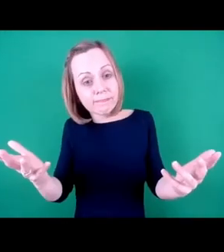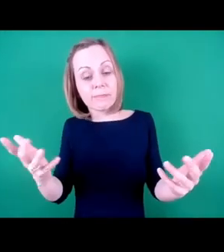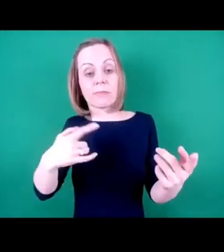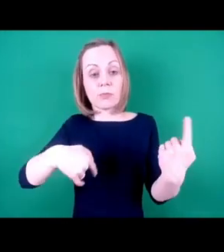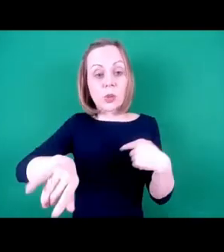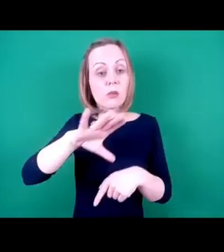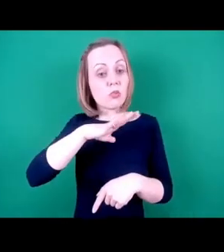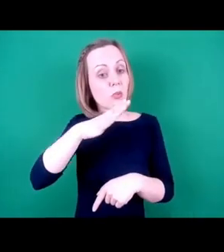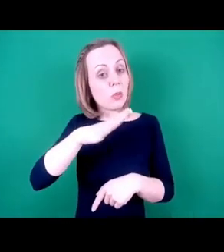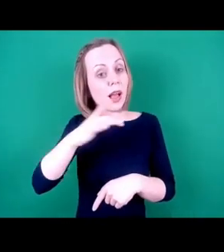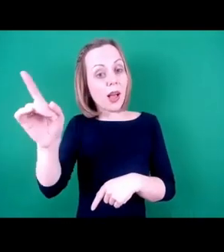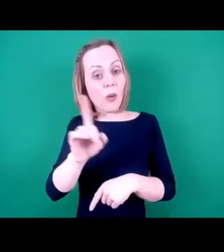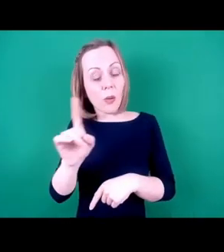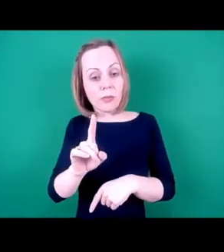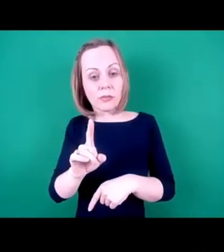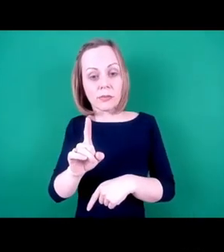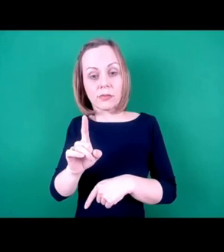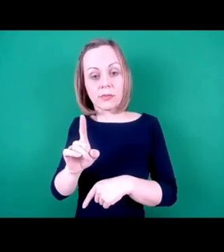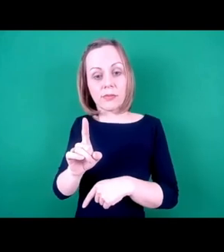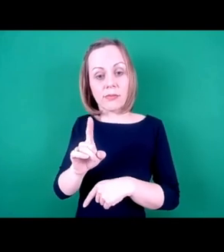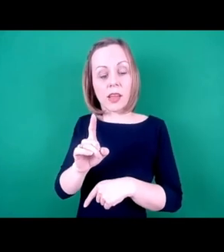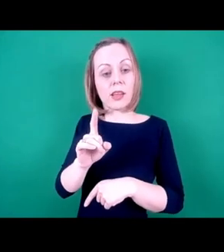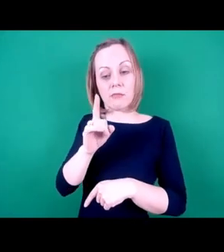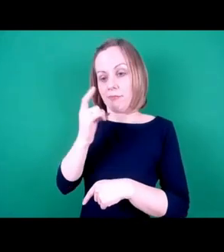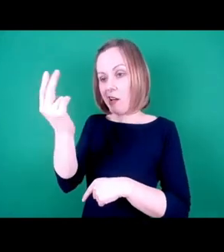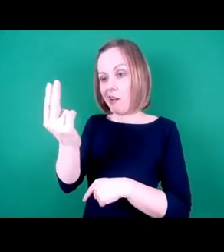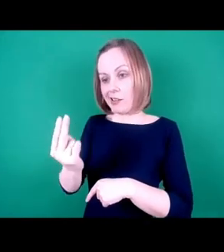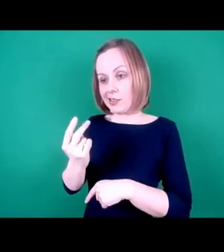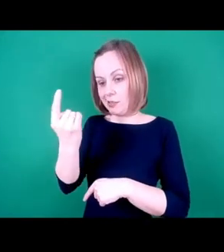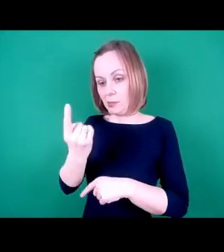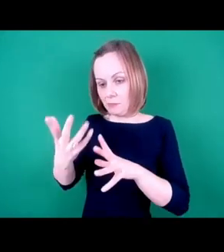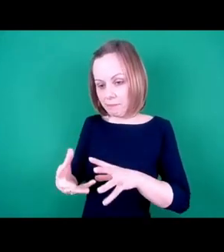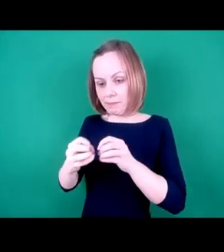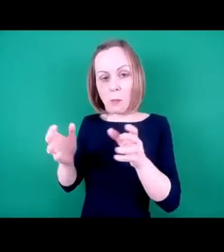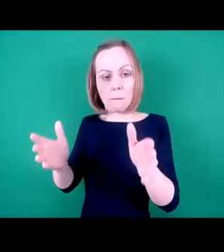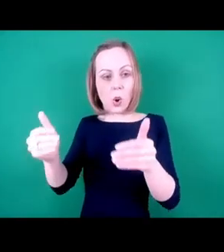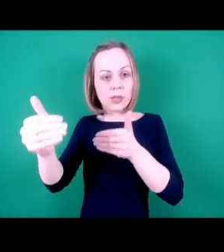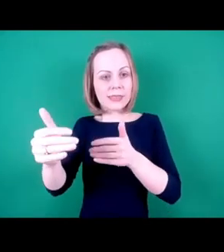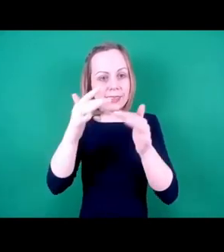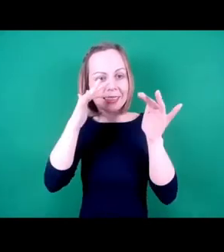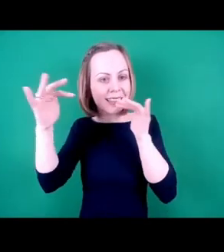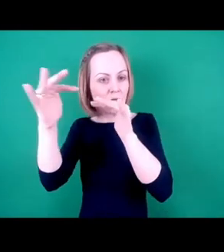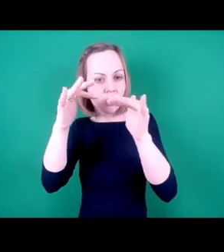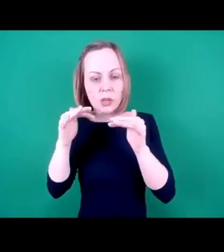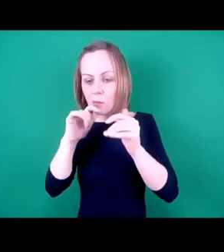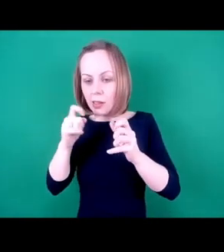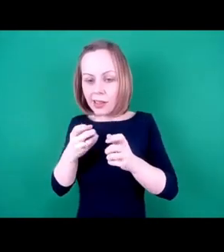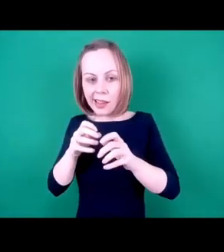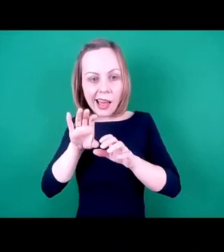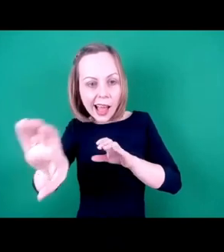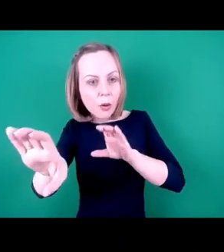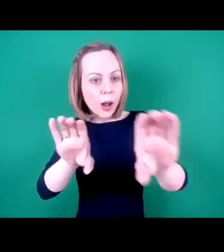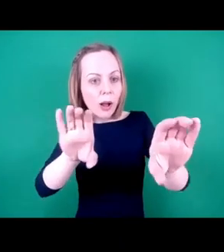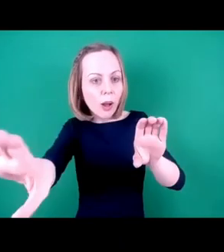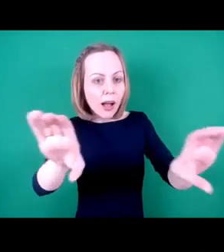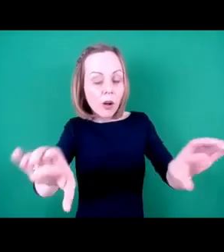some artist-designed sensory boxes, which will be mailed out in the coming weeks. And if this works